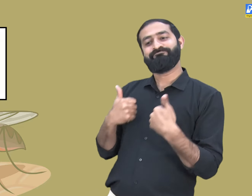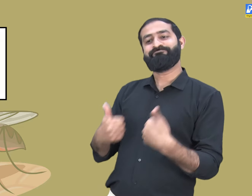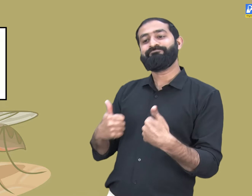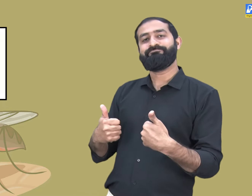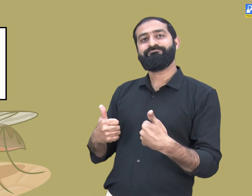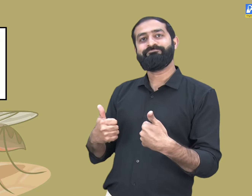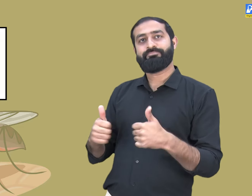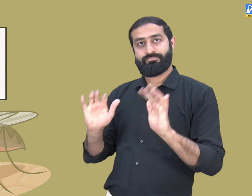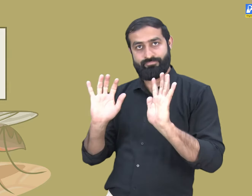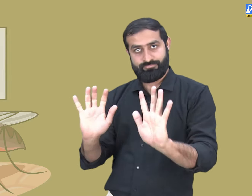Rajat replied softly.